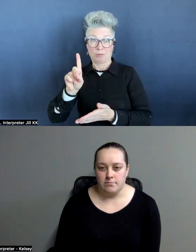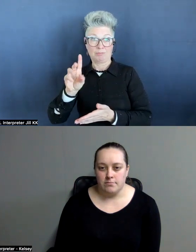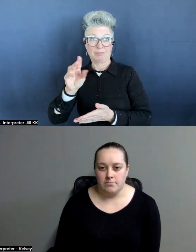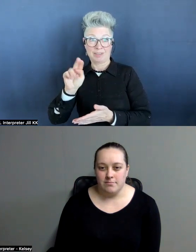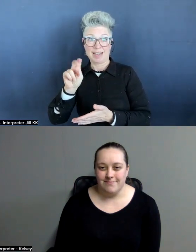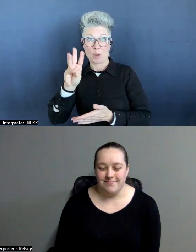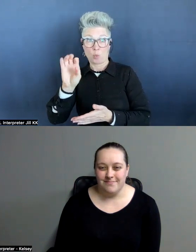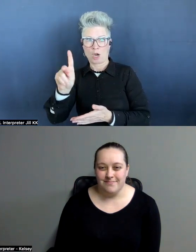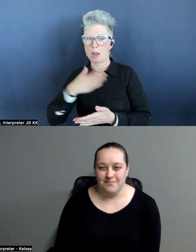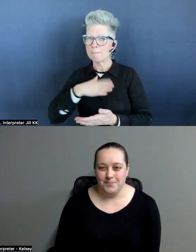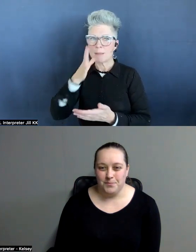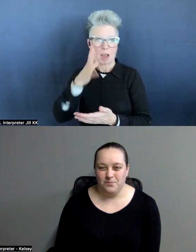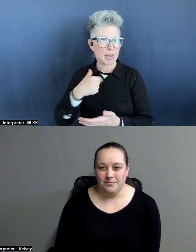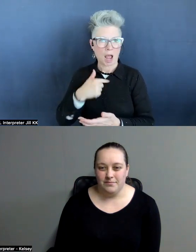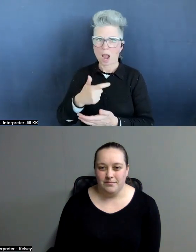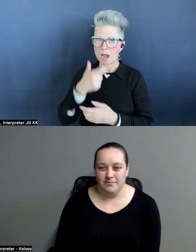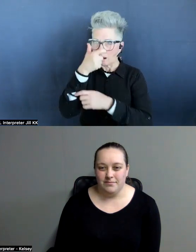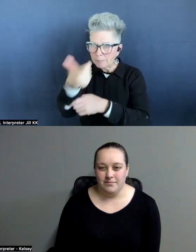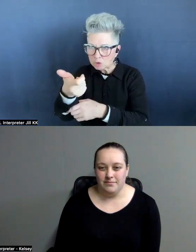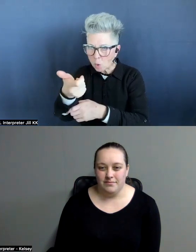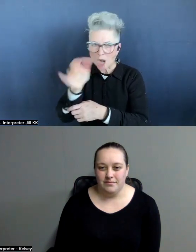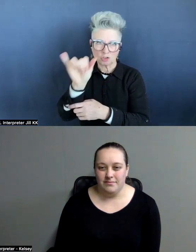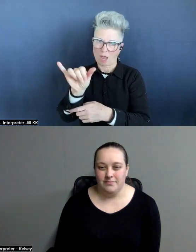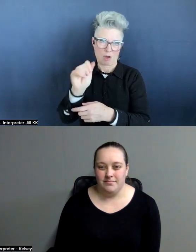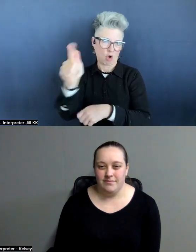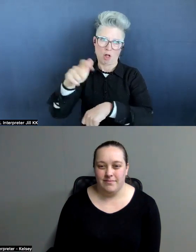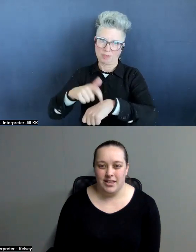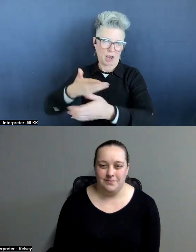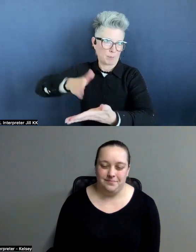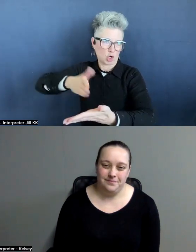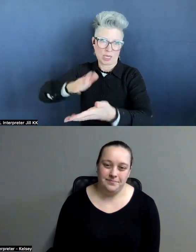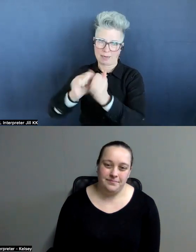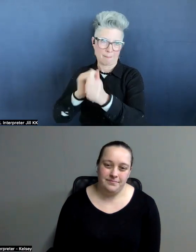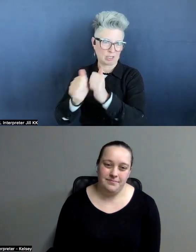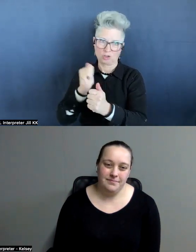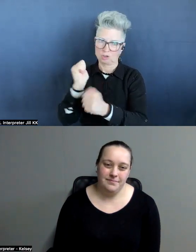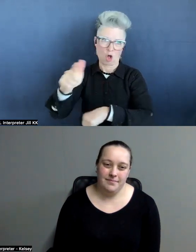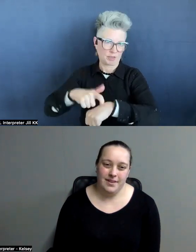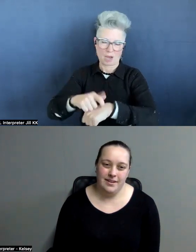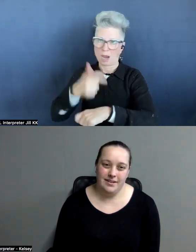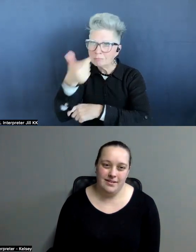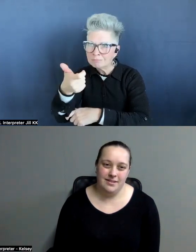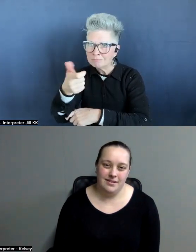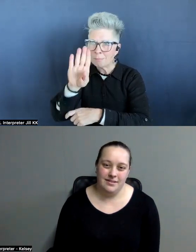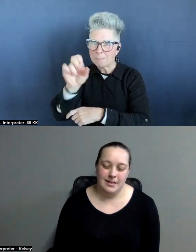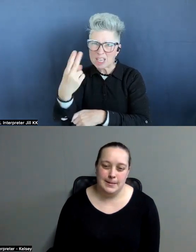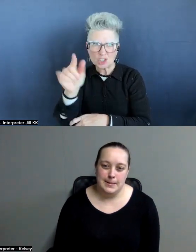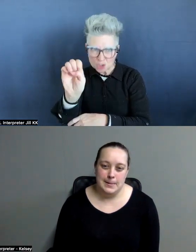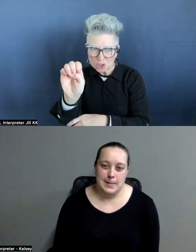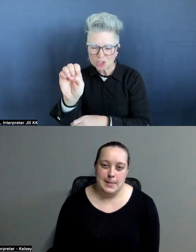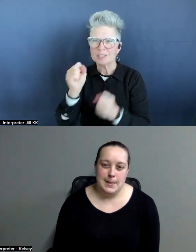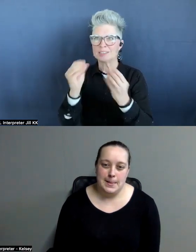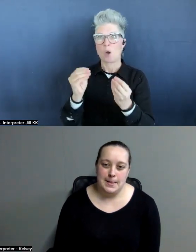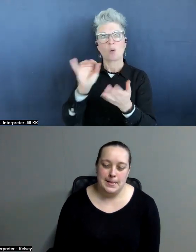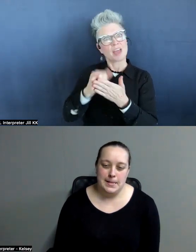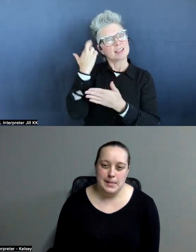watch food network cooking competitions all the time. We love them. So that was kind of why I thought, Oh, this would be so fun